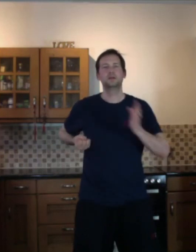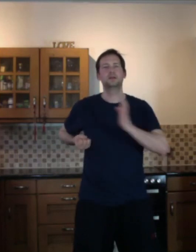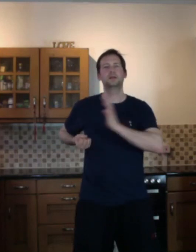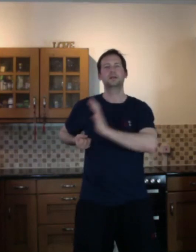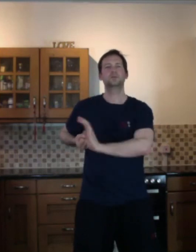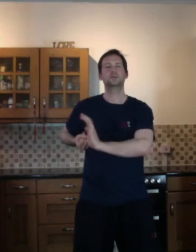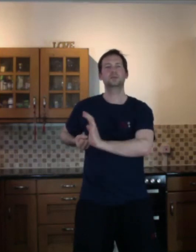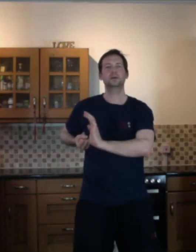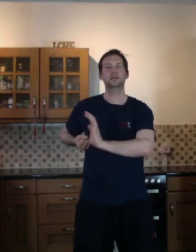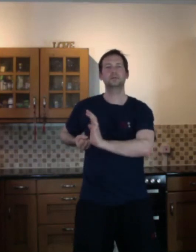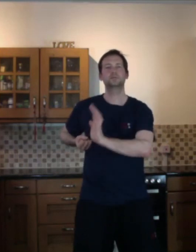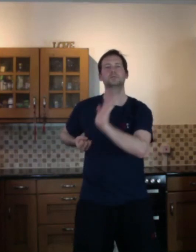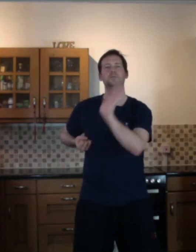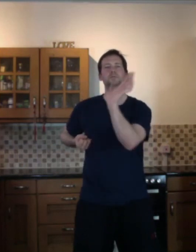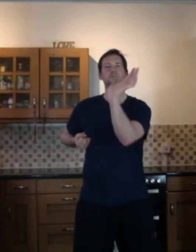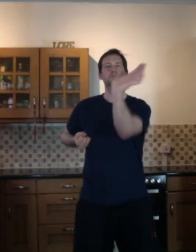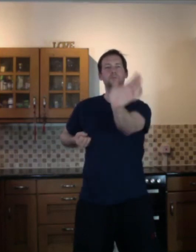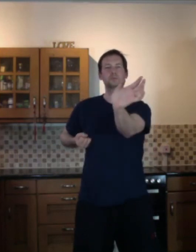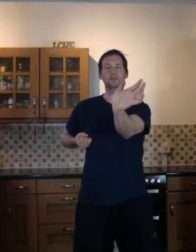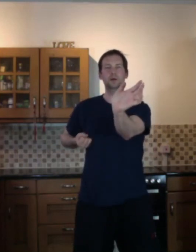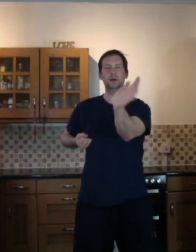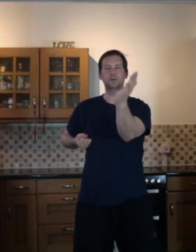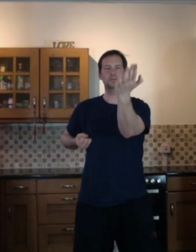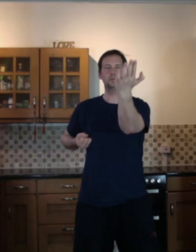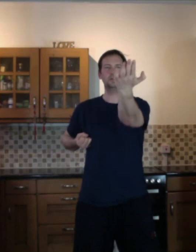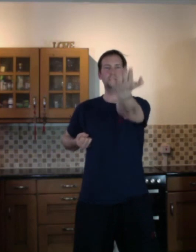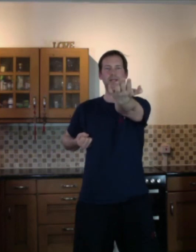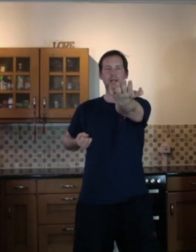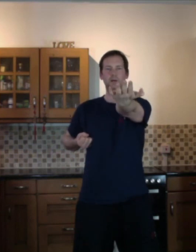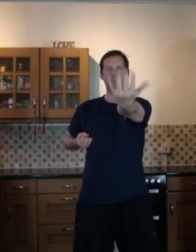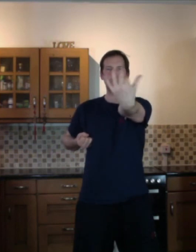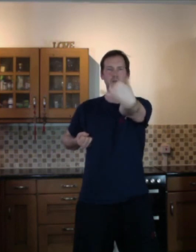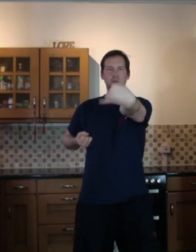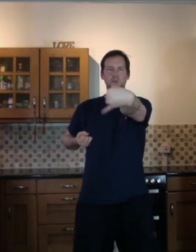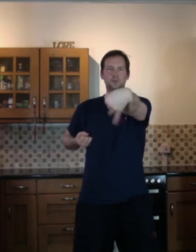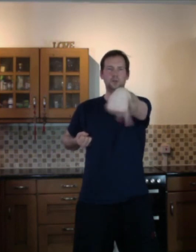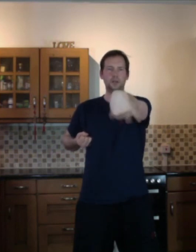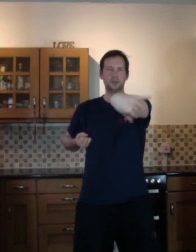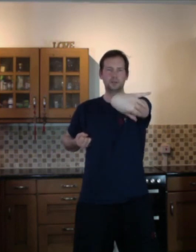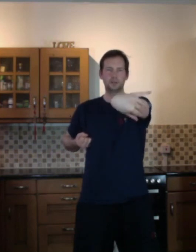Outside pack. Side palm. Locking out. Stretching your wrists.